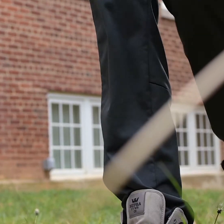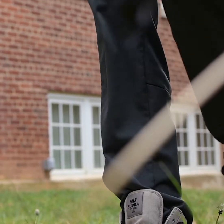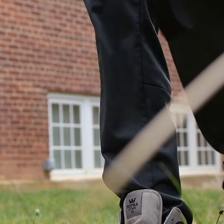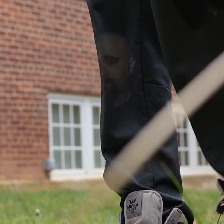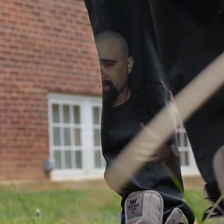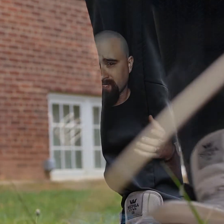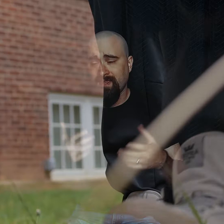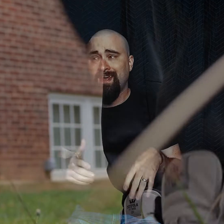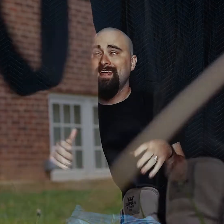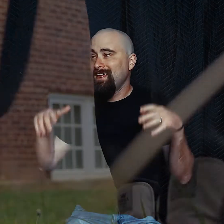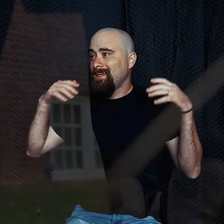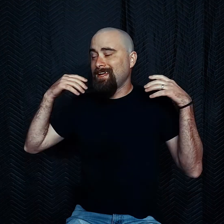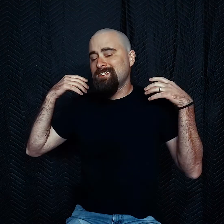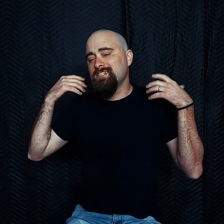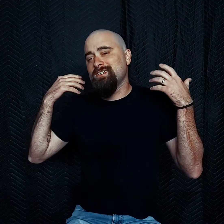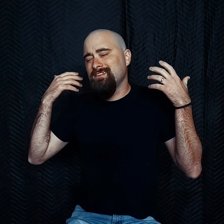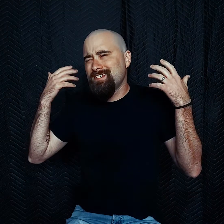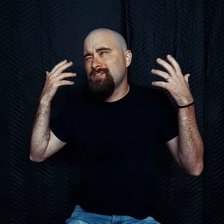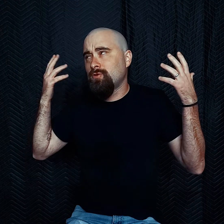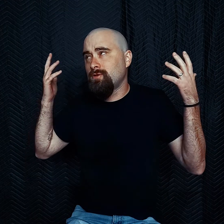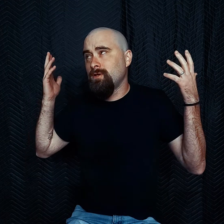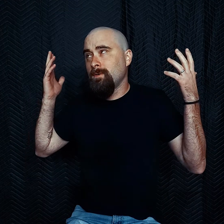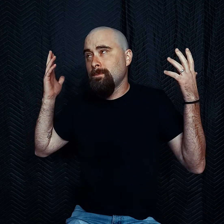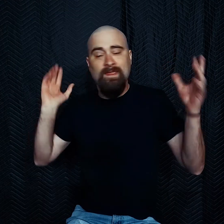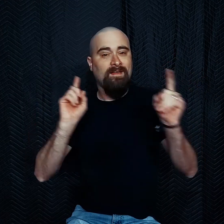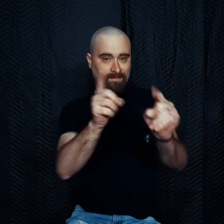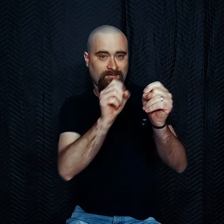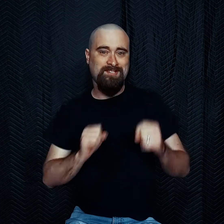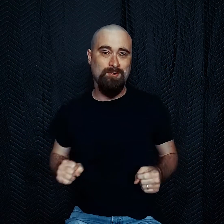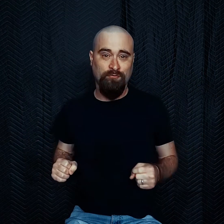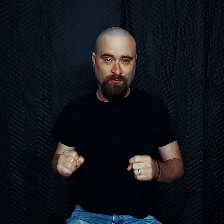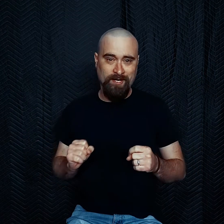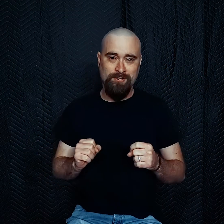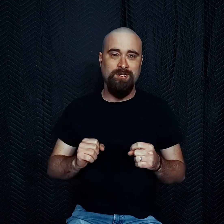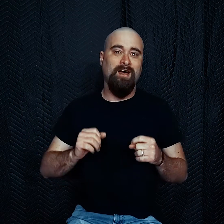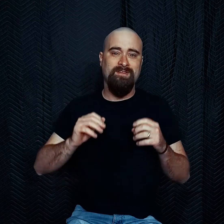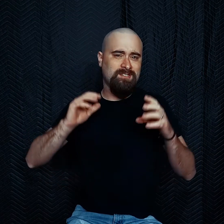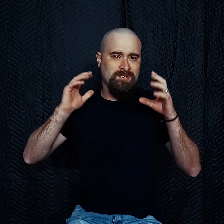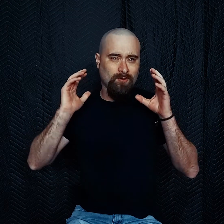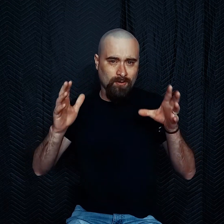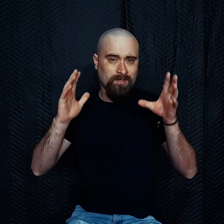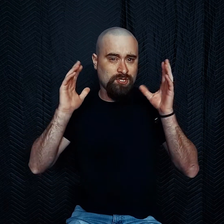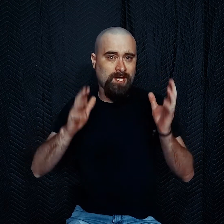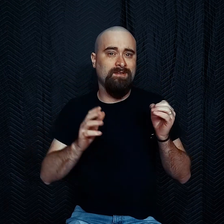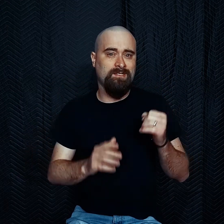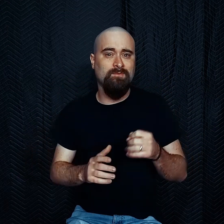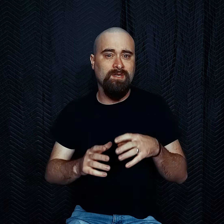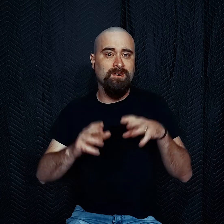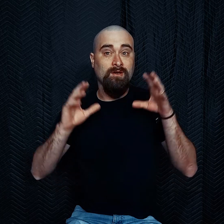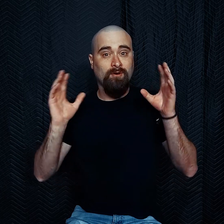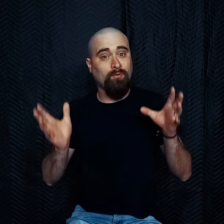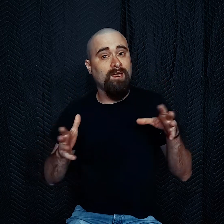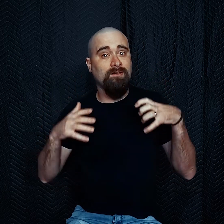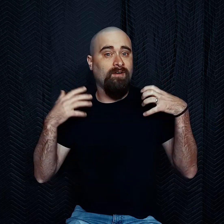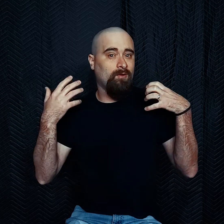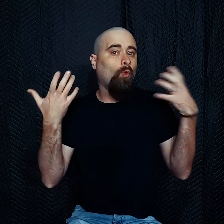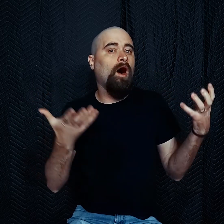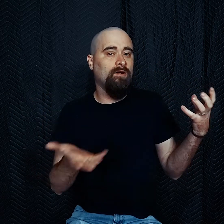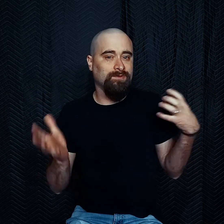of filter, something like that. It's just this is your this is your flare shot. This is your chance to be creative and wild